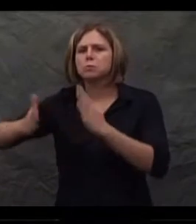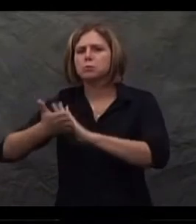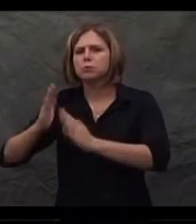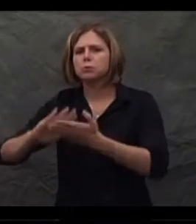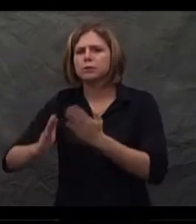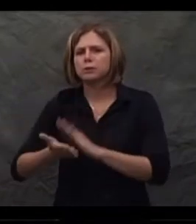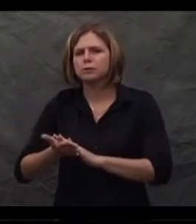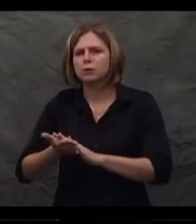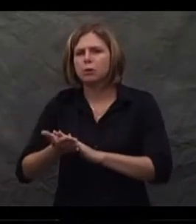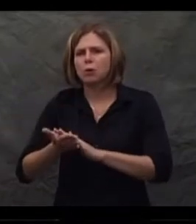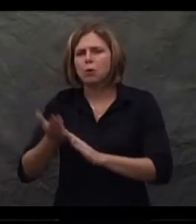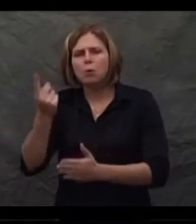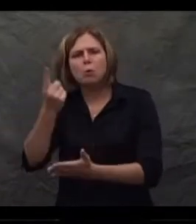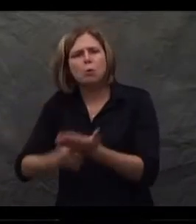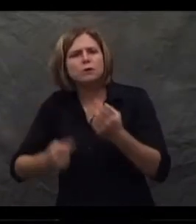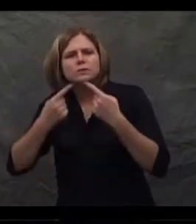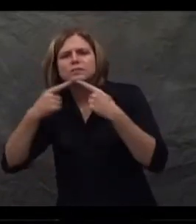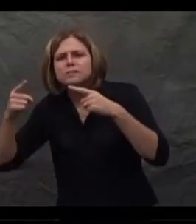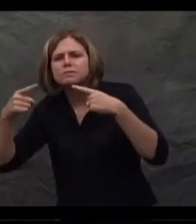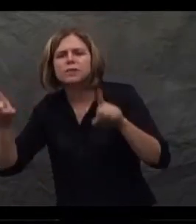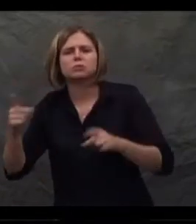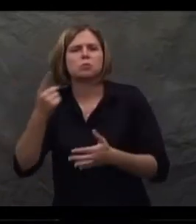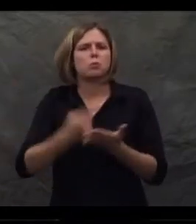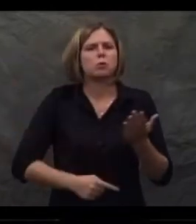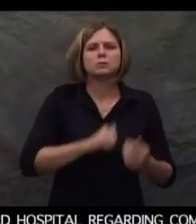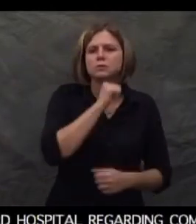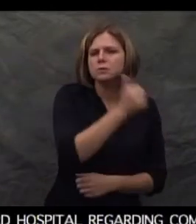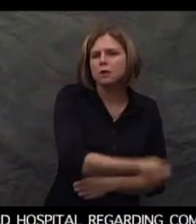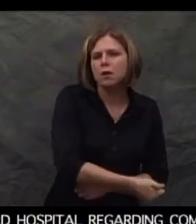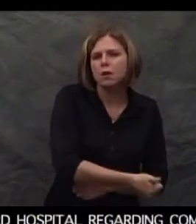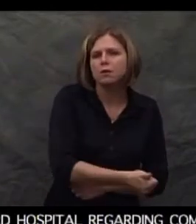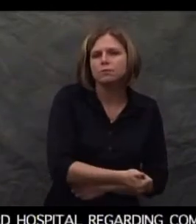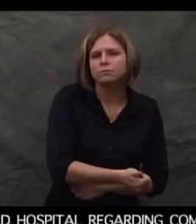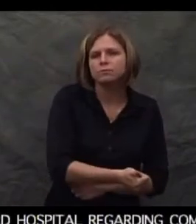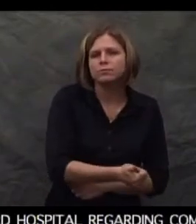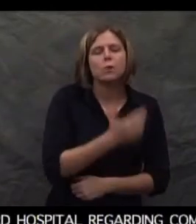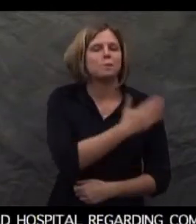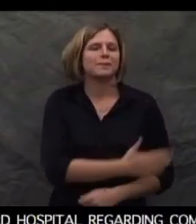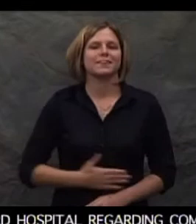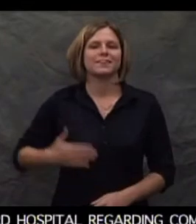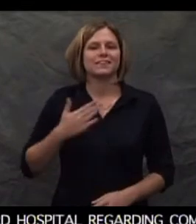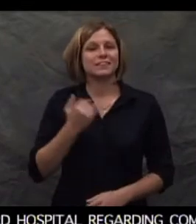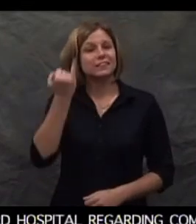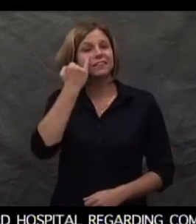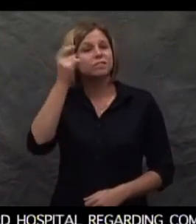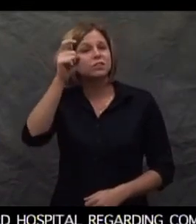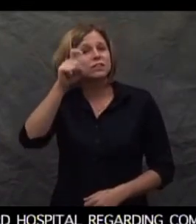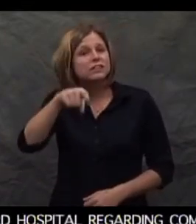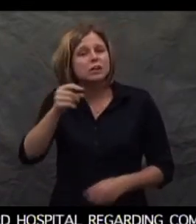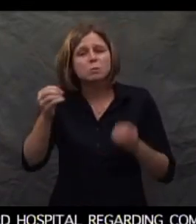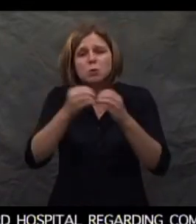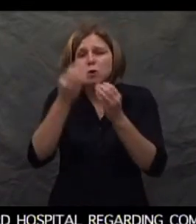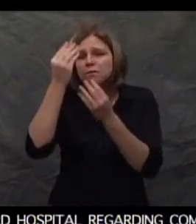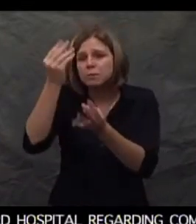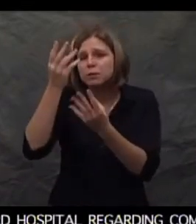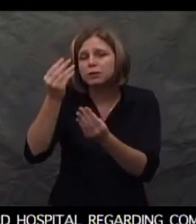Please note, there may be a slight delay with some of the voice interpretation, as it may take the interpreter longer to sign.